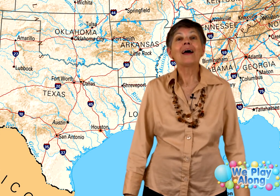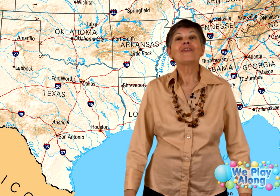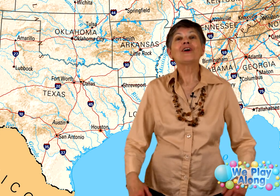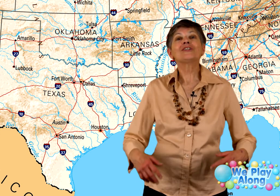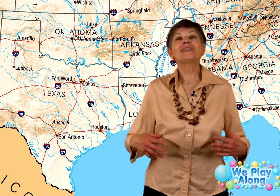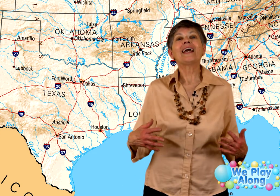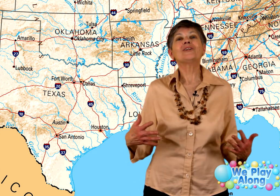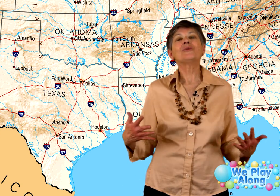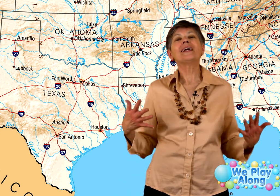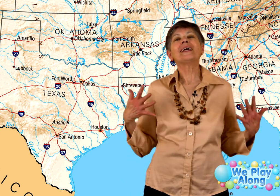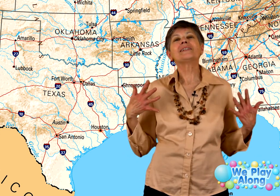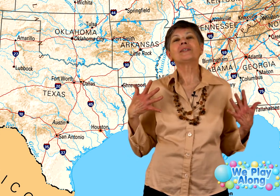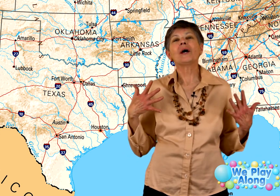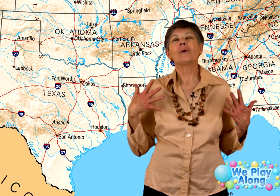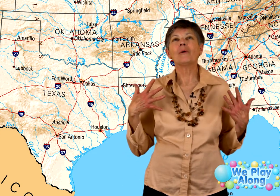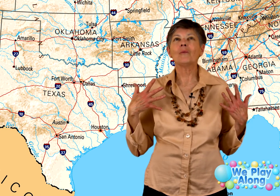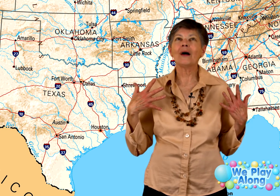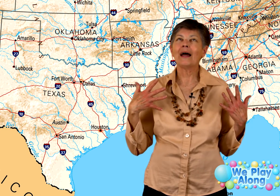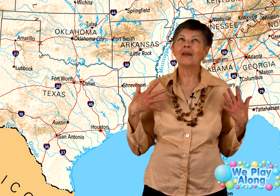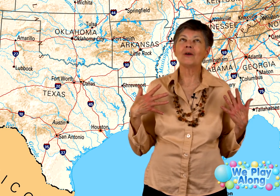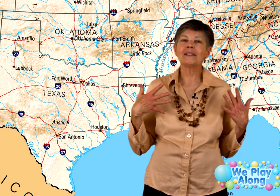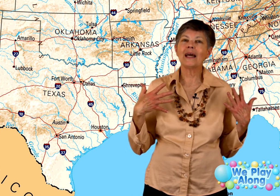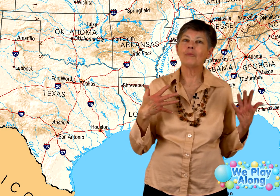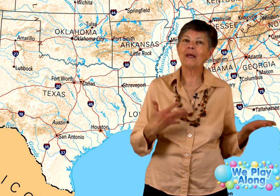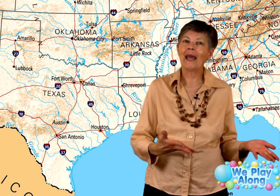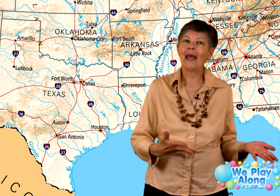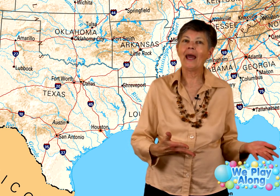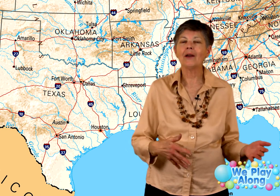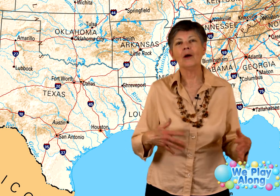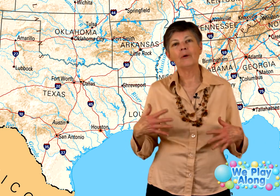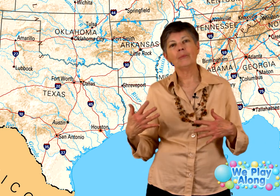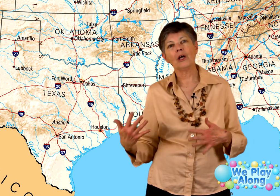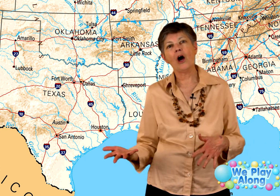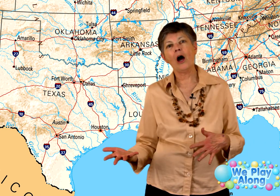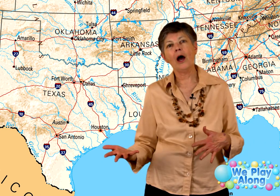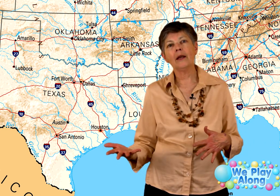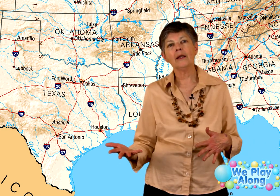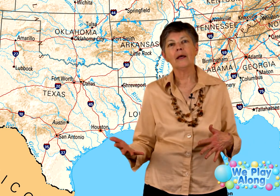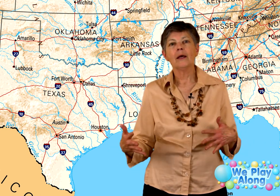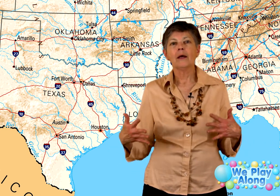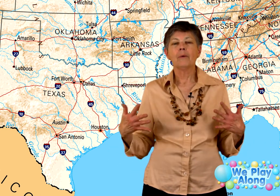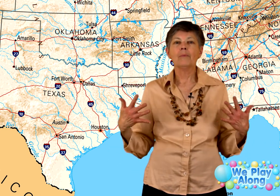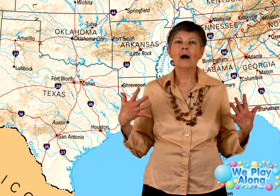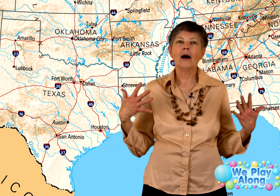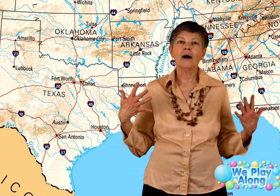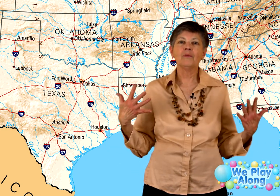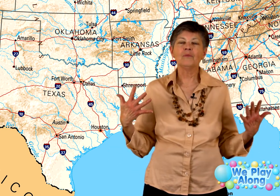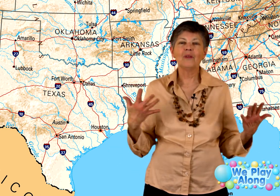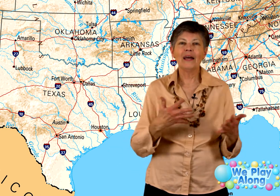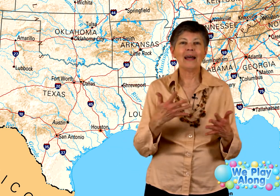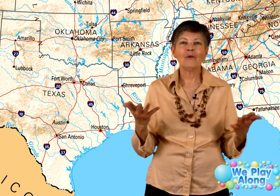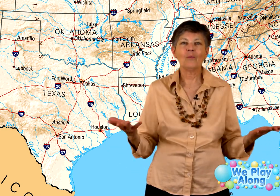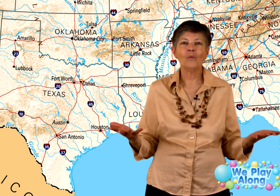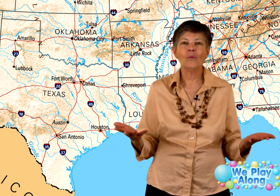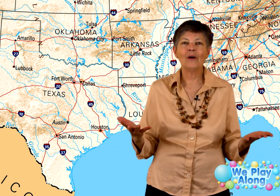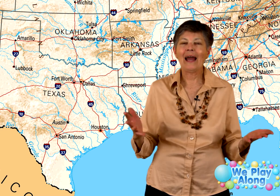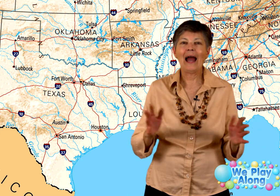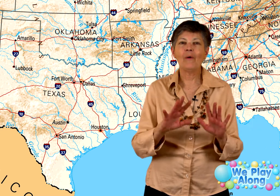Their state tree is the, well, you can say it, pecan, pecan, however